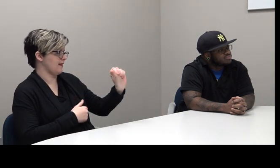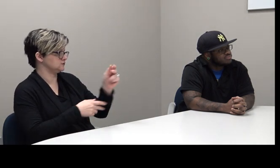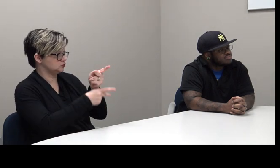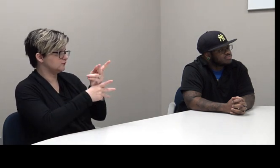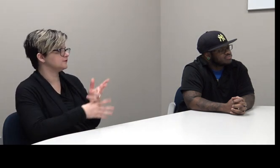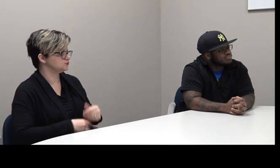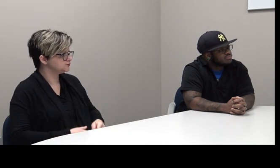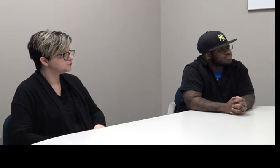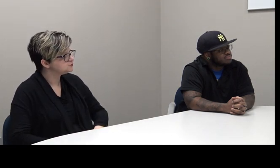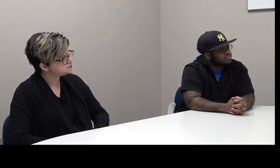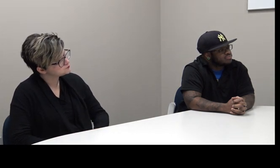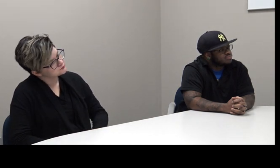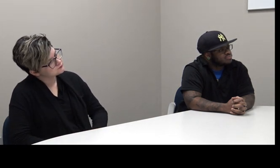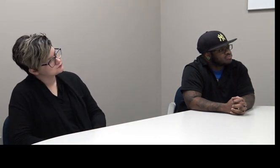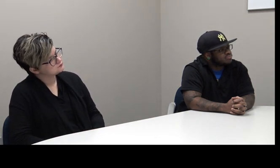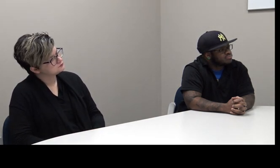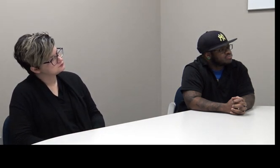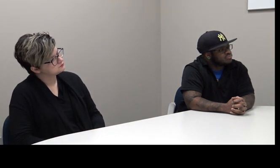Kane.